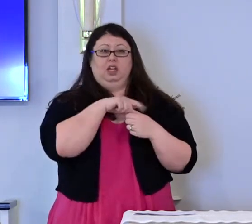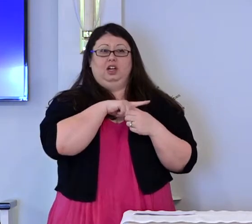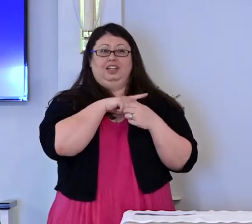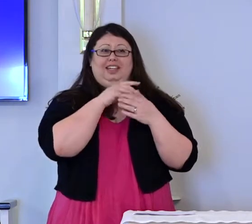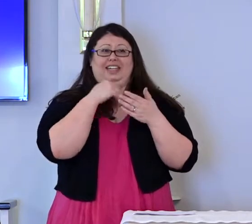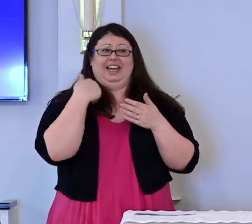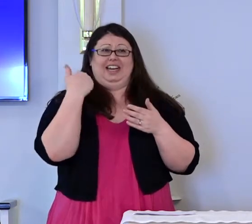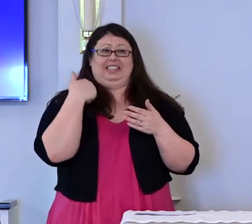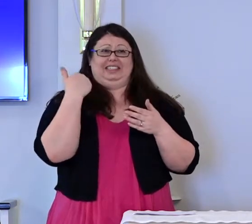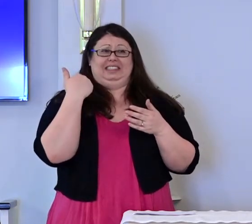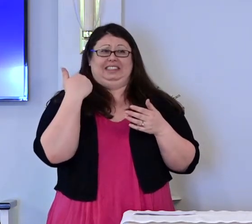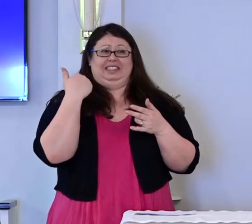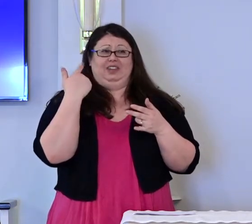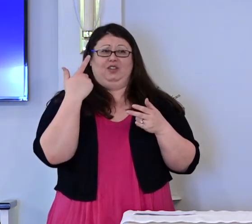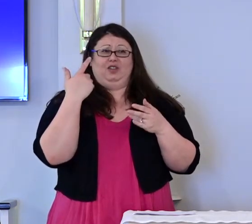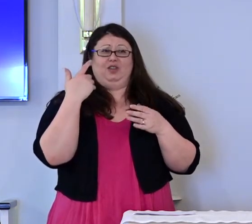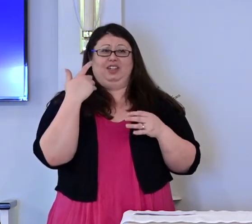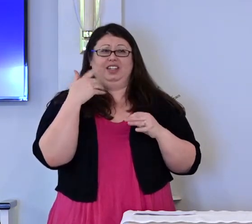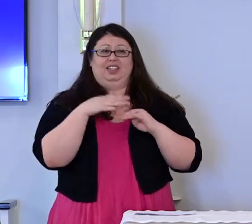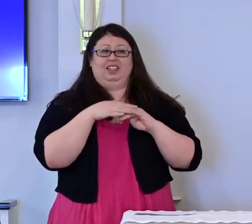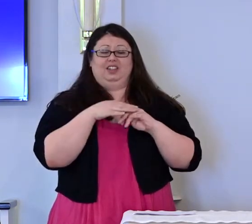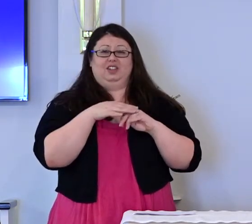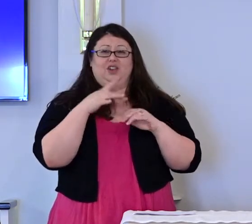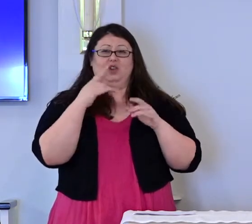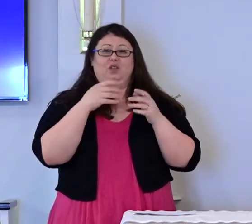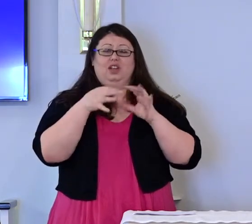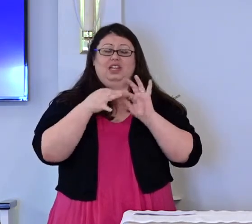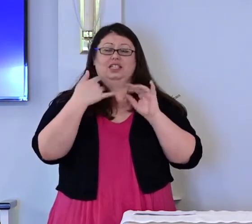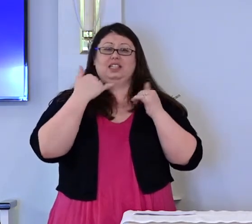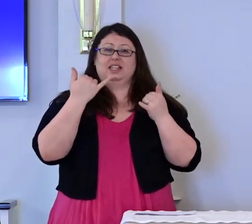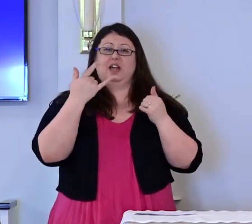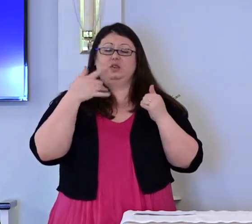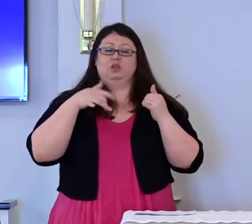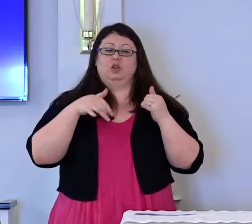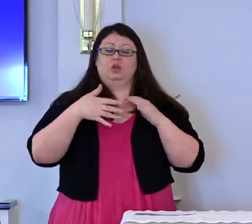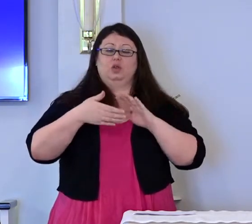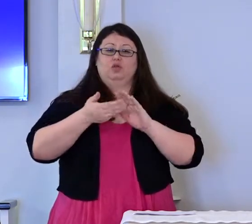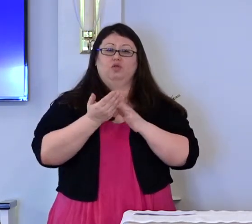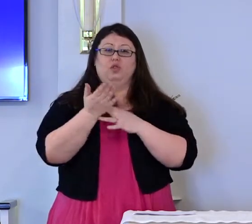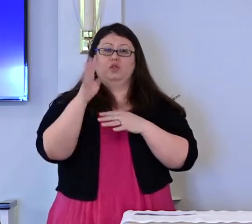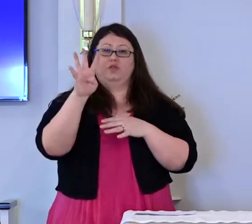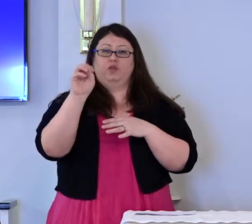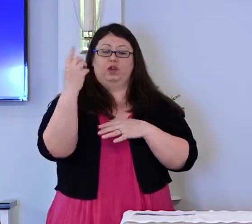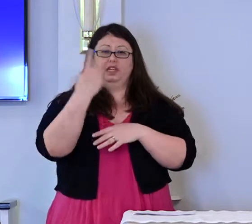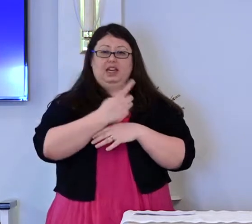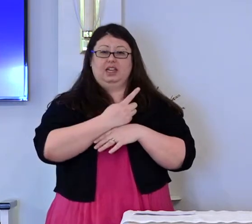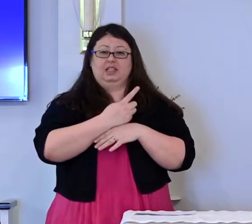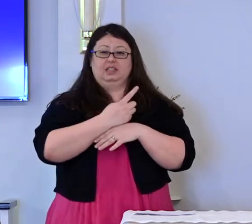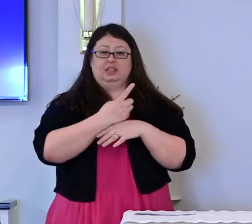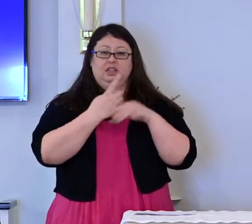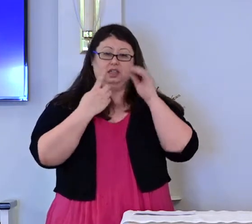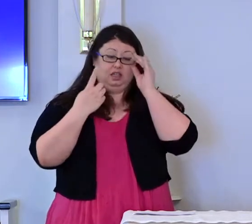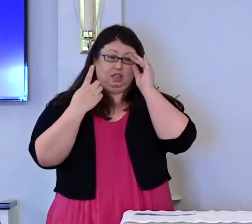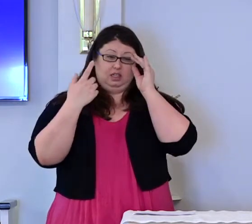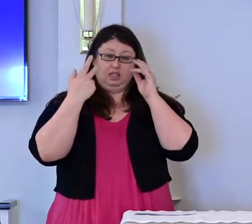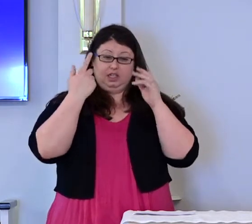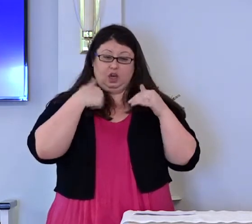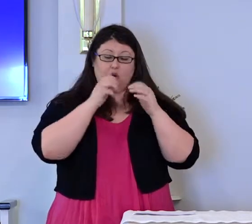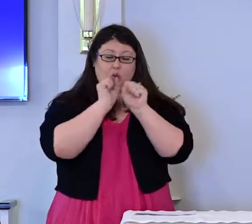Release us now to go on our way in these forty days, ready to see our work as prayer,